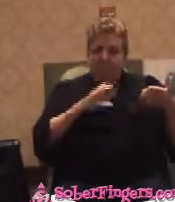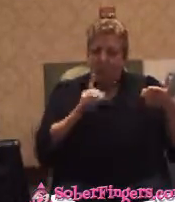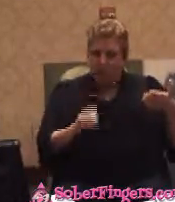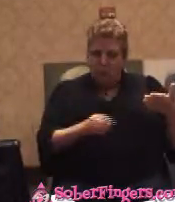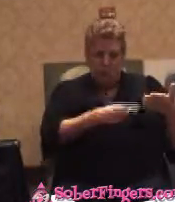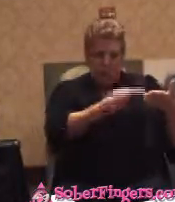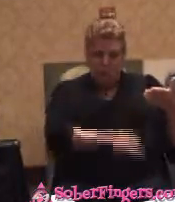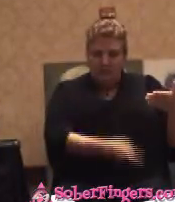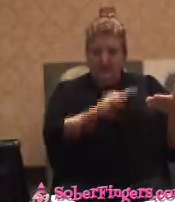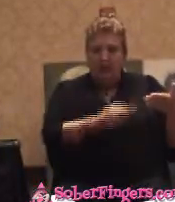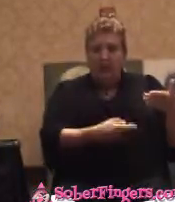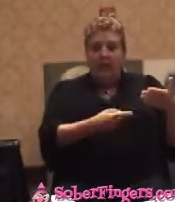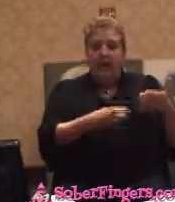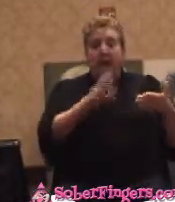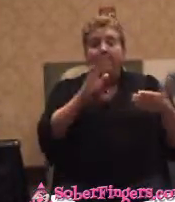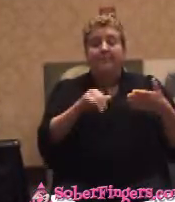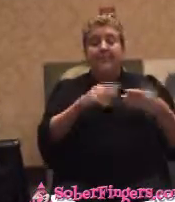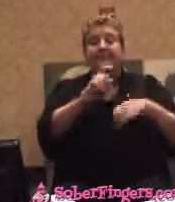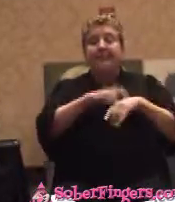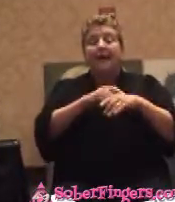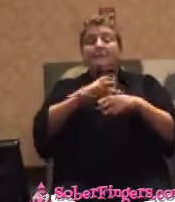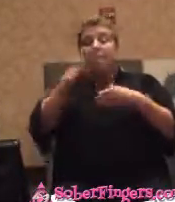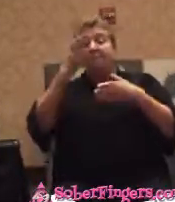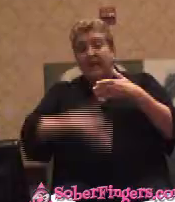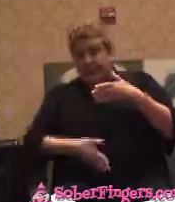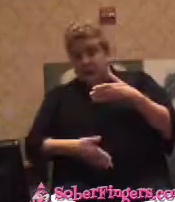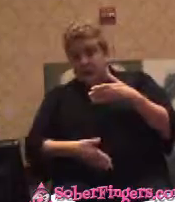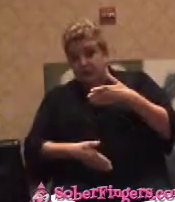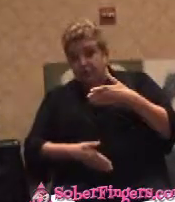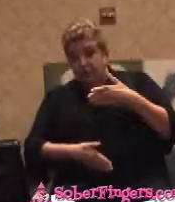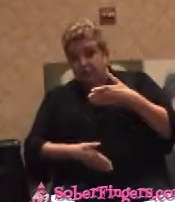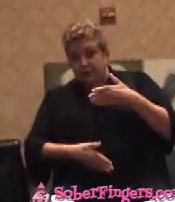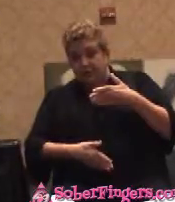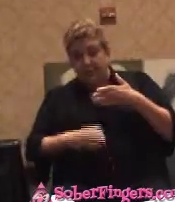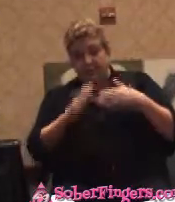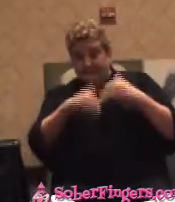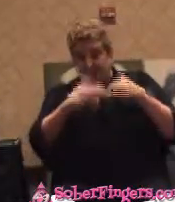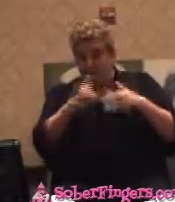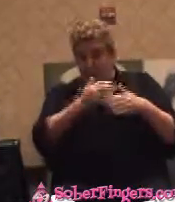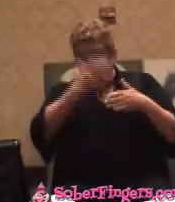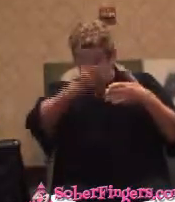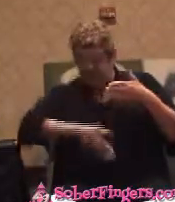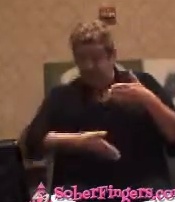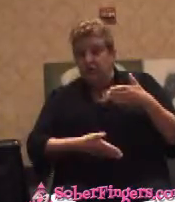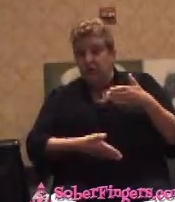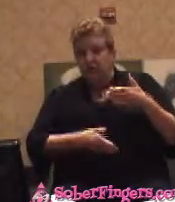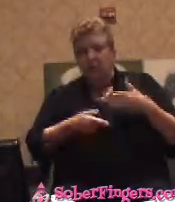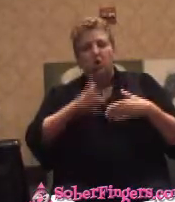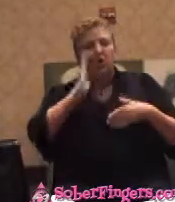And by the time you finish taking the steps, you will experience a new world.